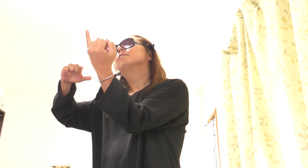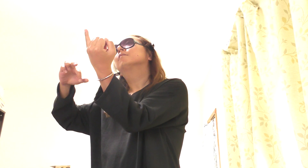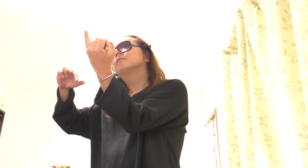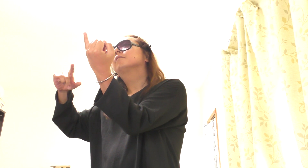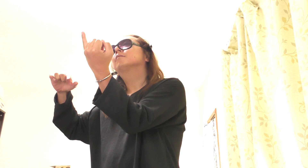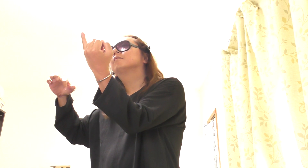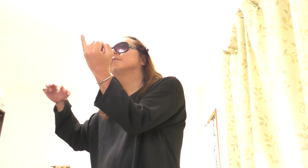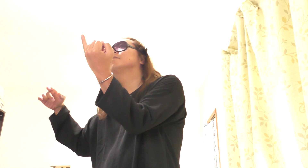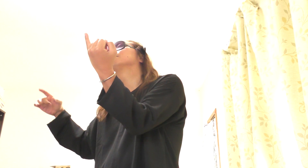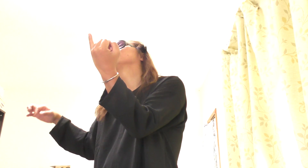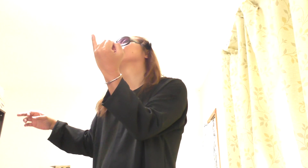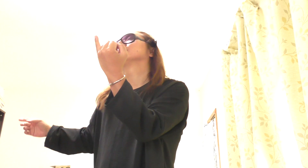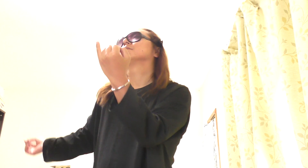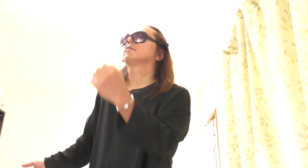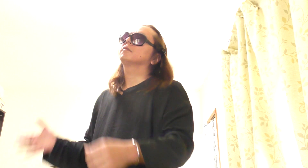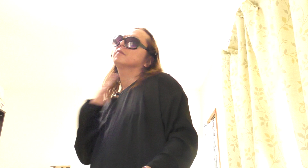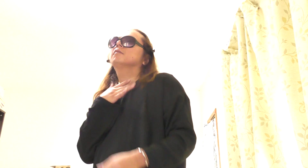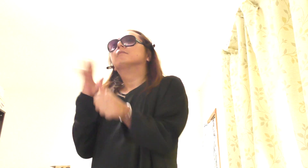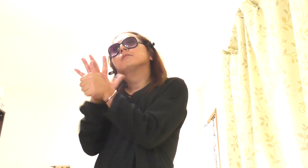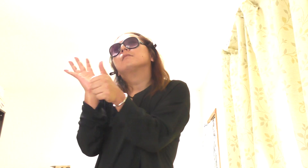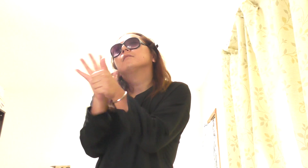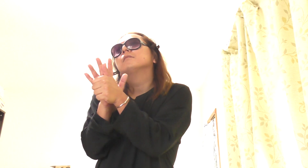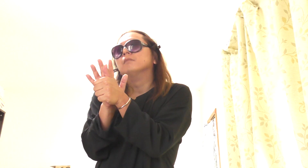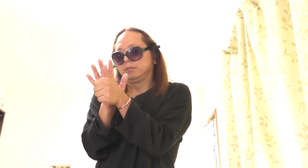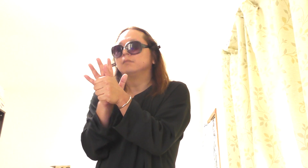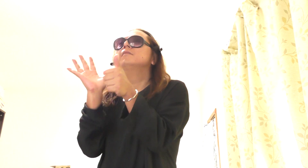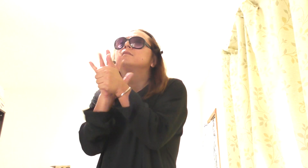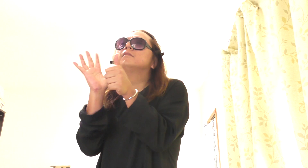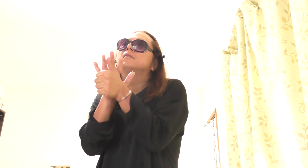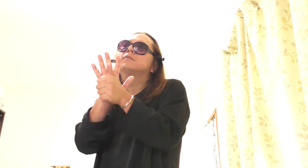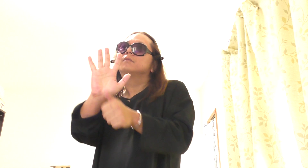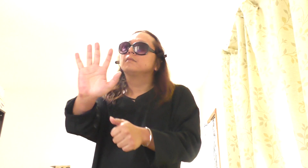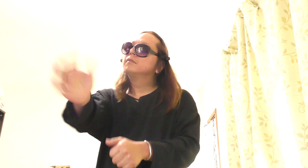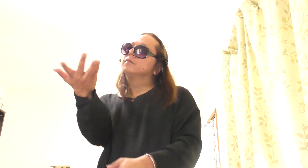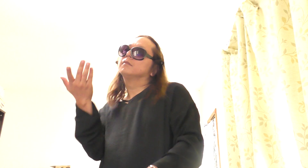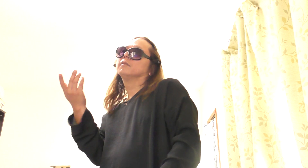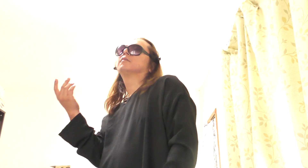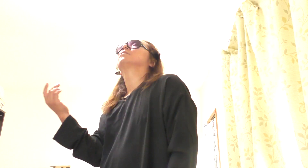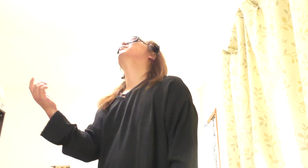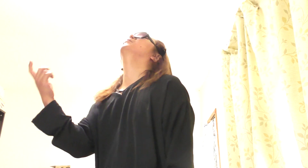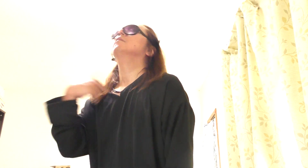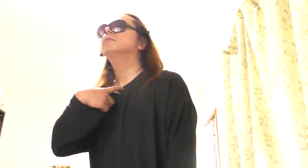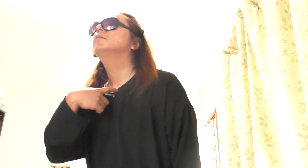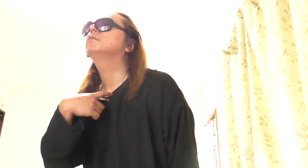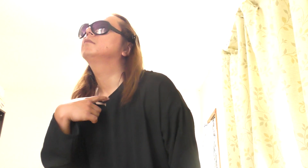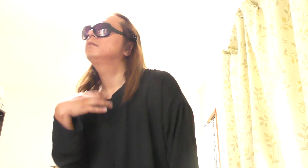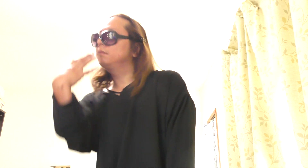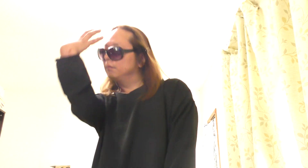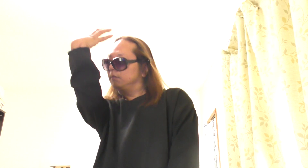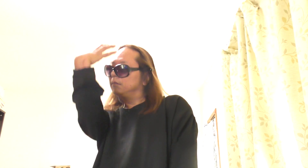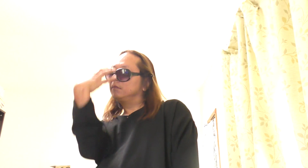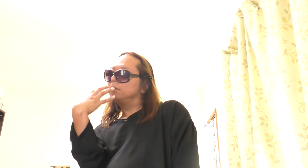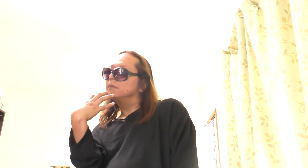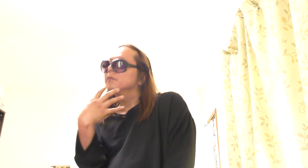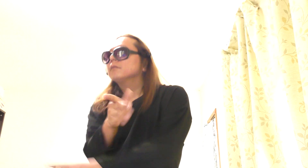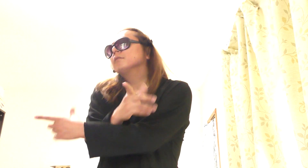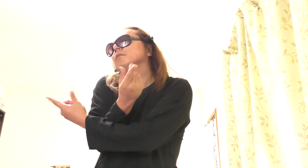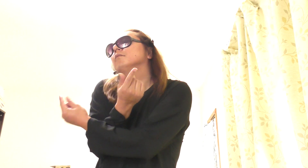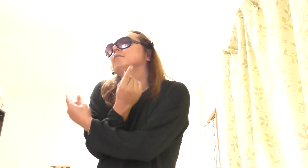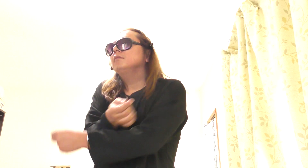soul of eyes My God, I thought you were someone to rely on me I guess I was assured